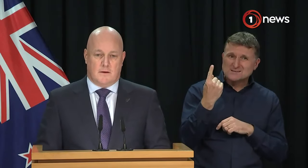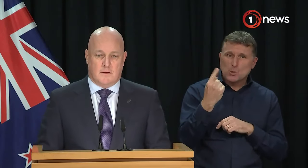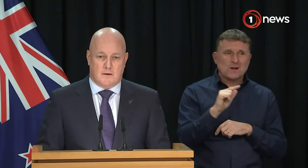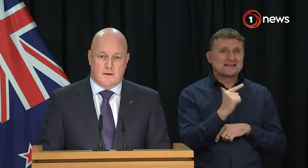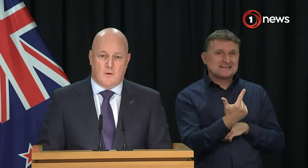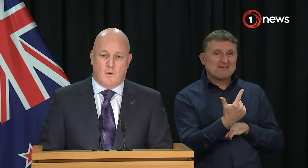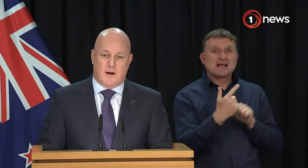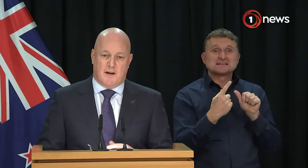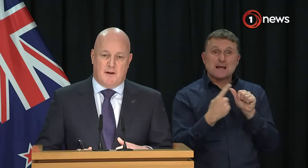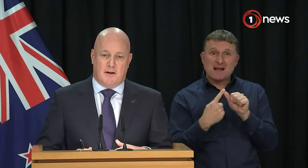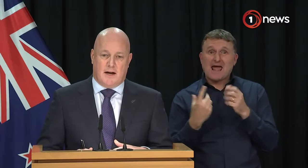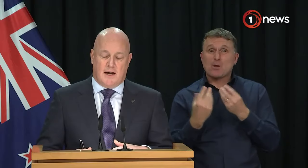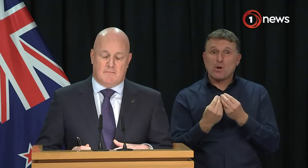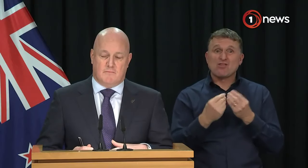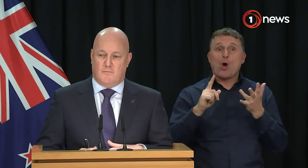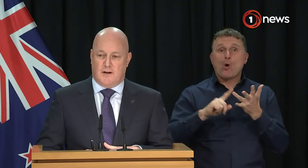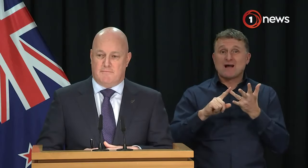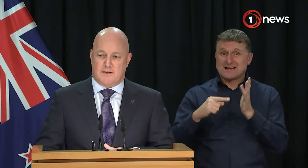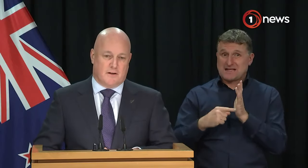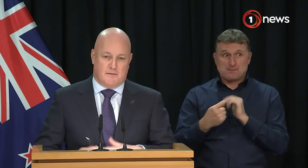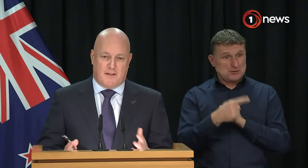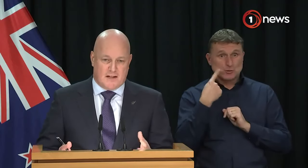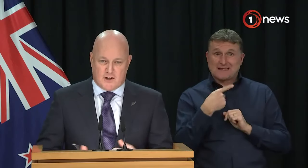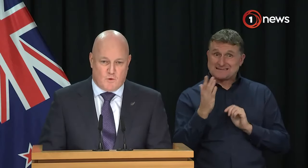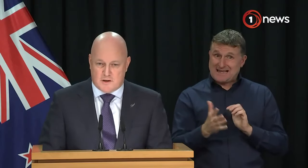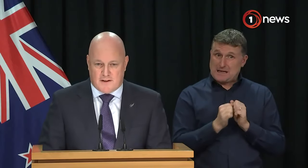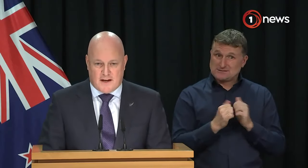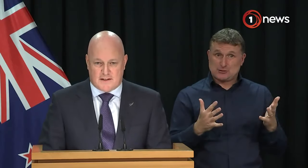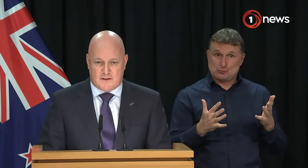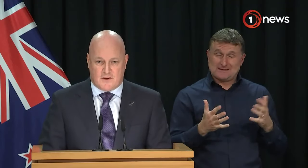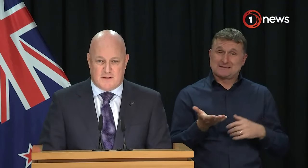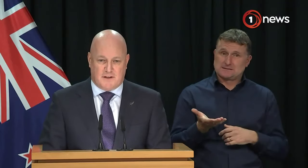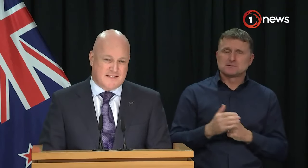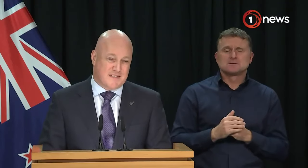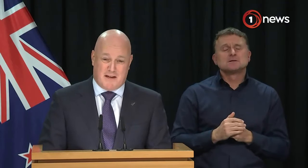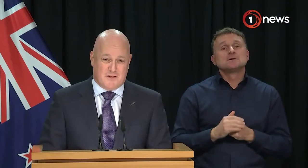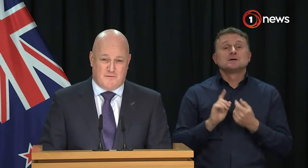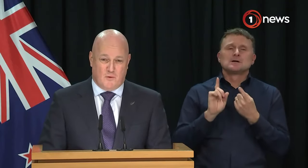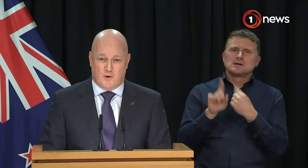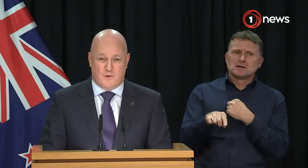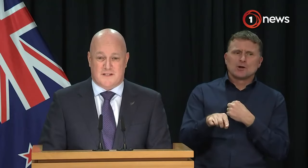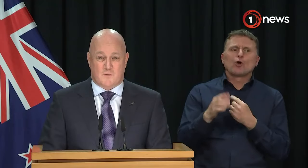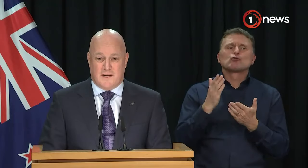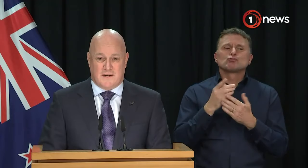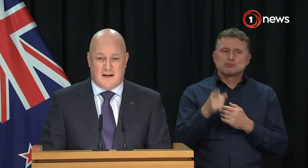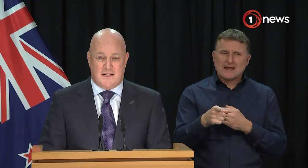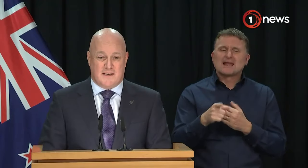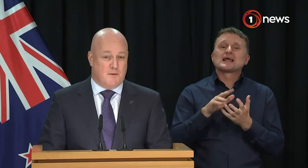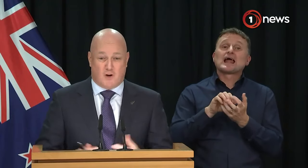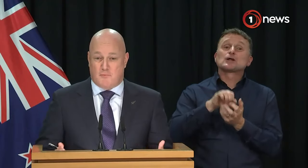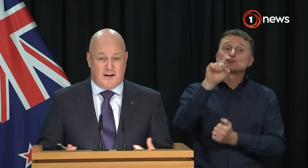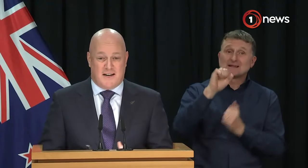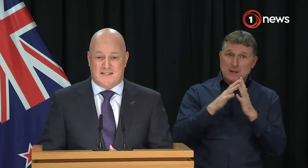for Oranga Tamaraki? Well, what I'm going to be really, you it's not going to be the answer you want, but the answer is very simply, as this matter is before the courts this week,